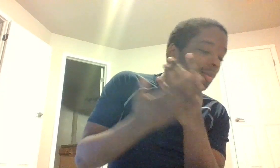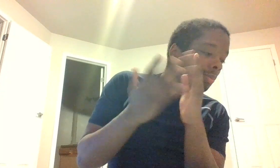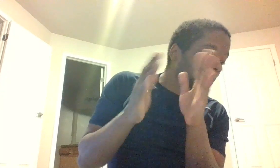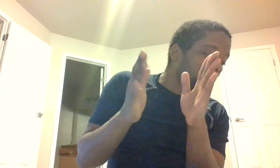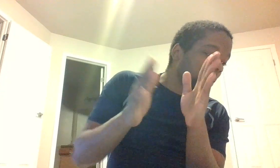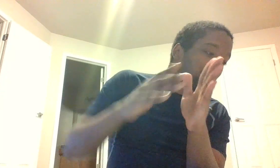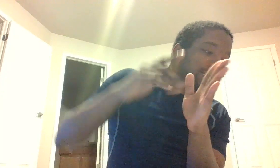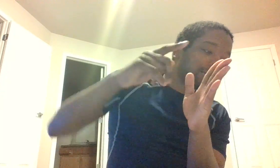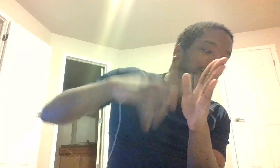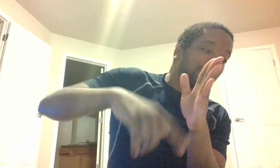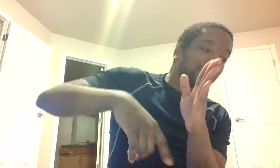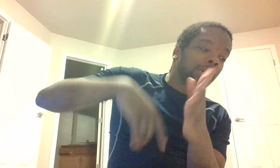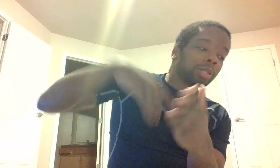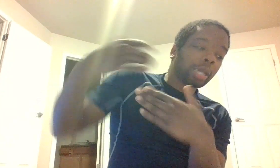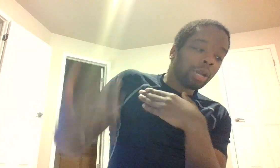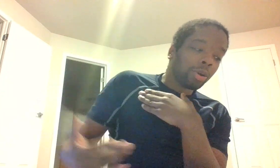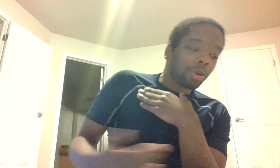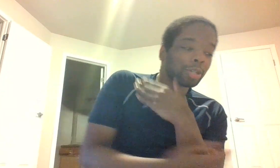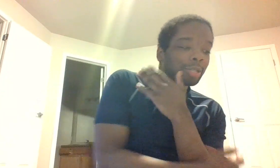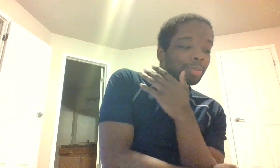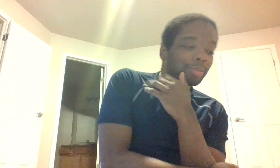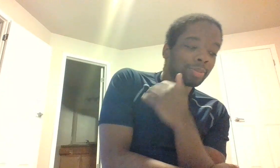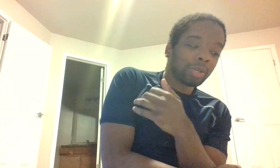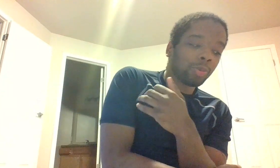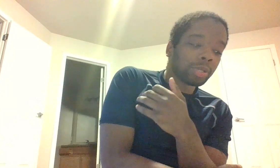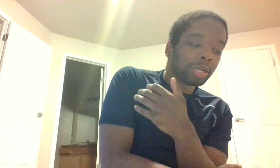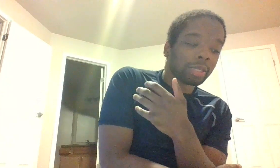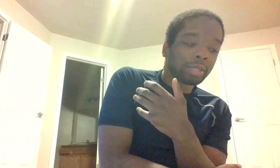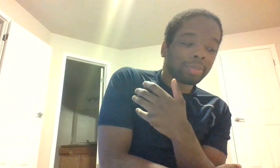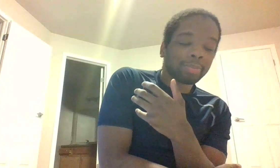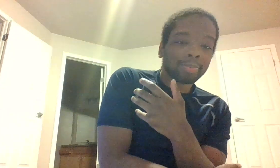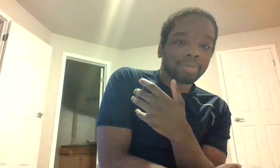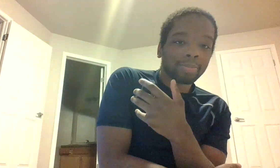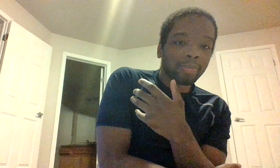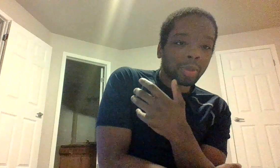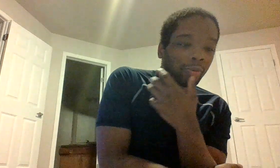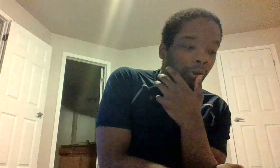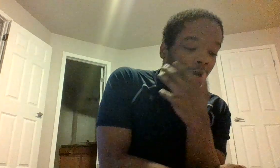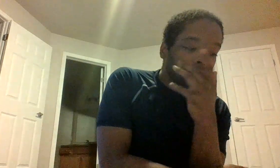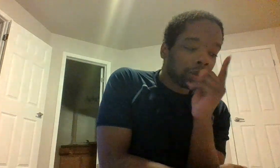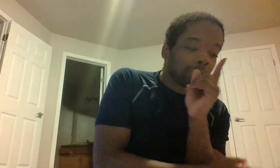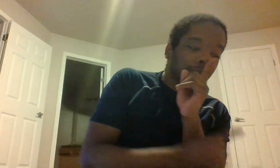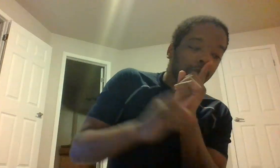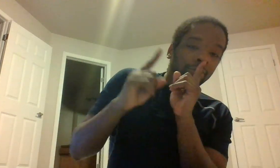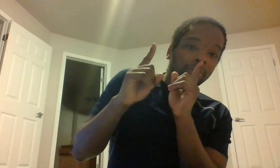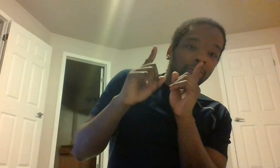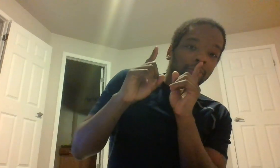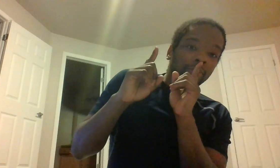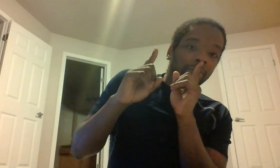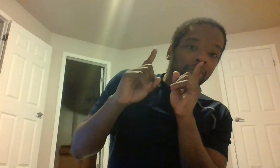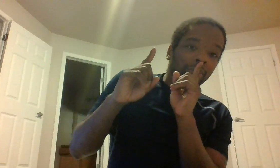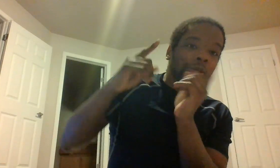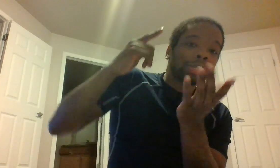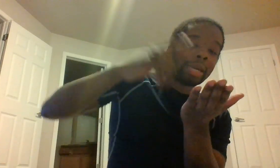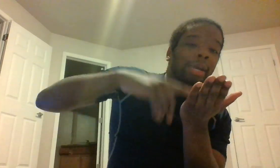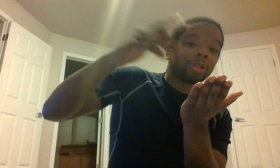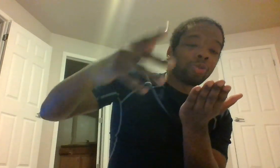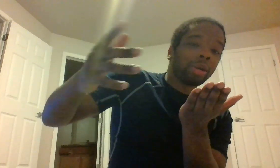then there's kilohertz which is freaking 10 3